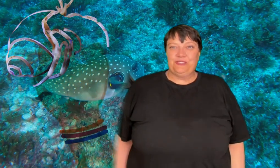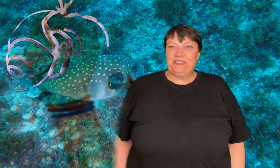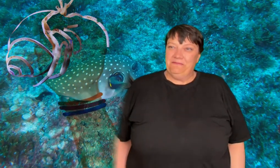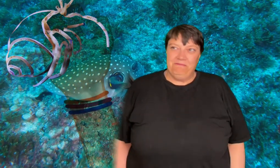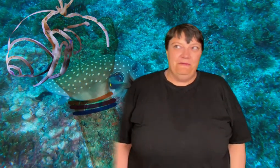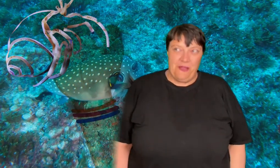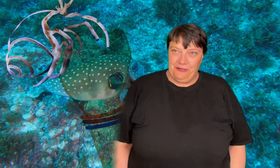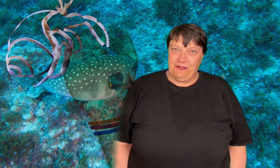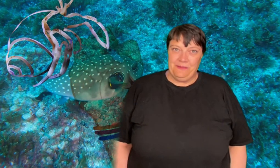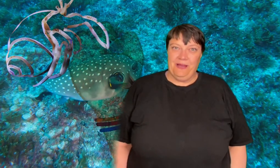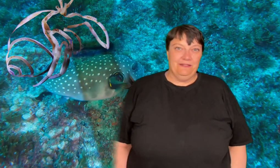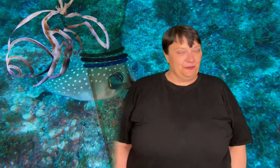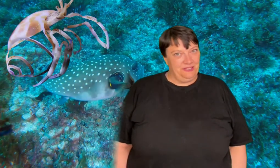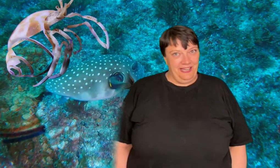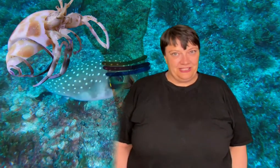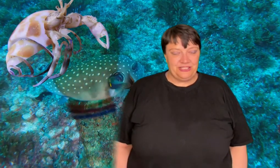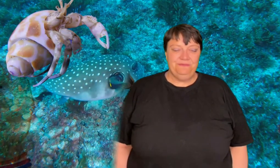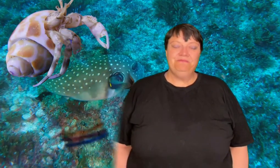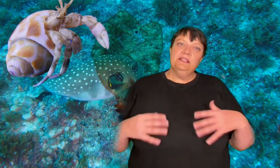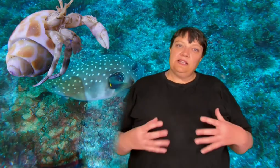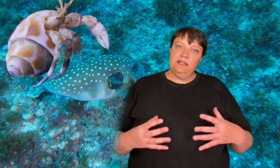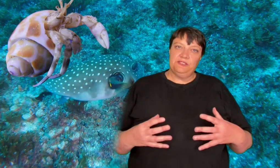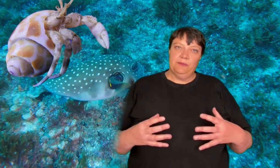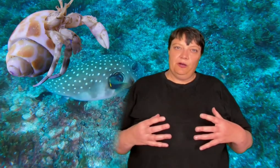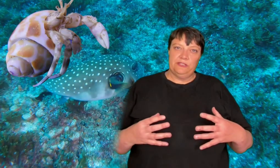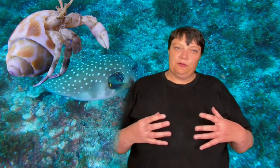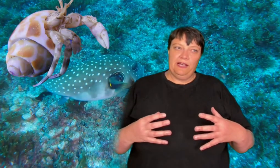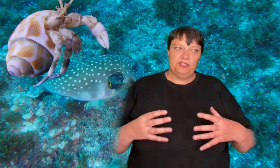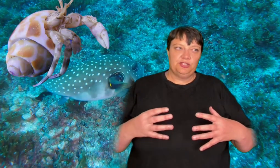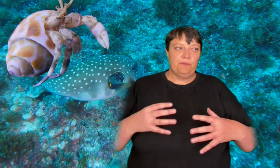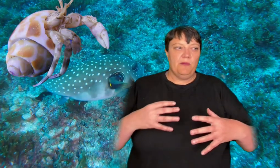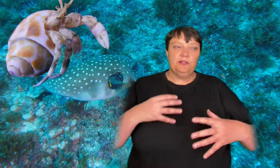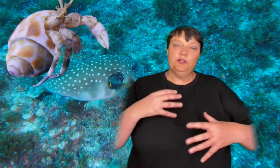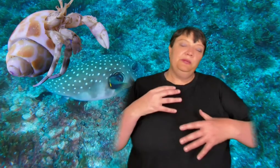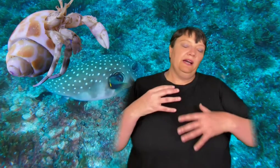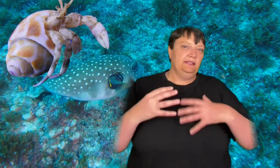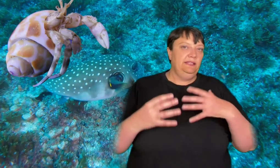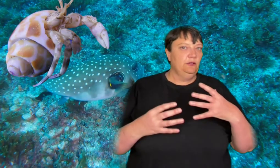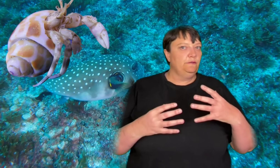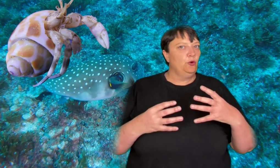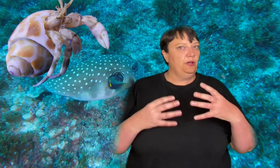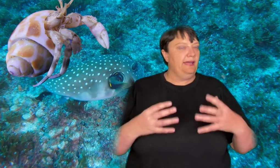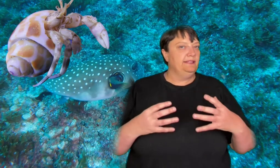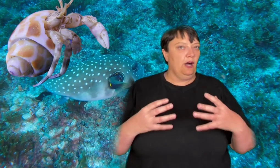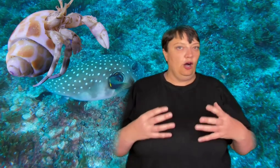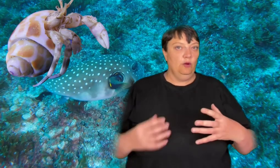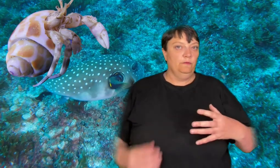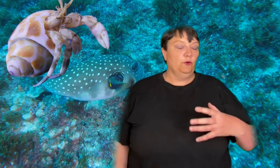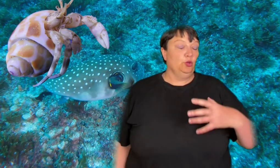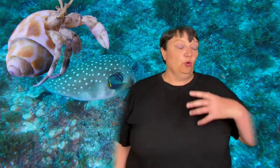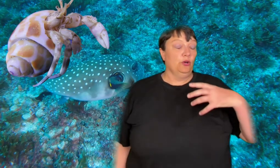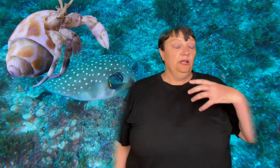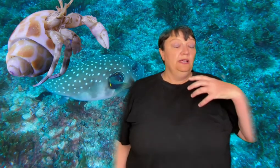of course very very painful to touch. This kind of symbiotic relationship might not be ideal for creating a